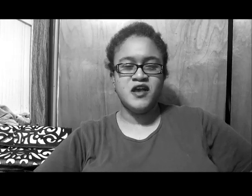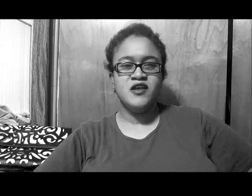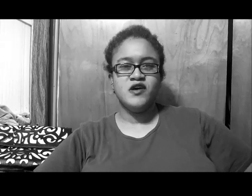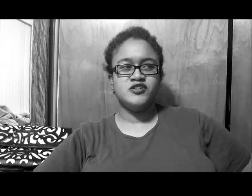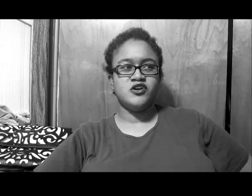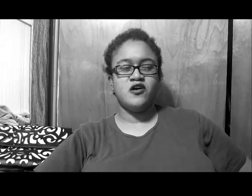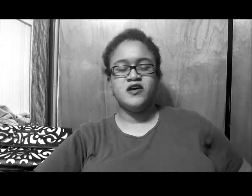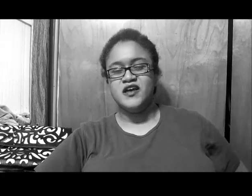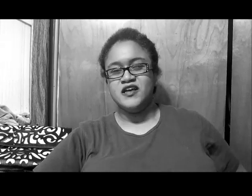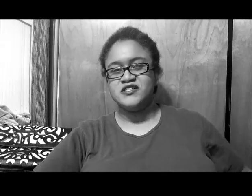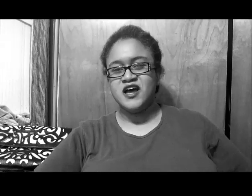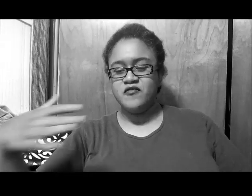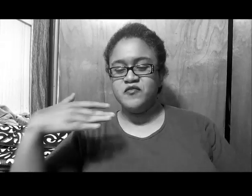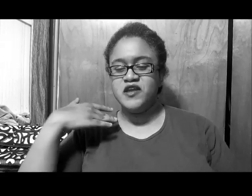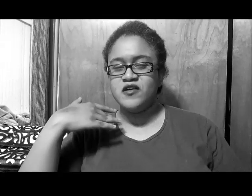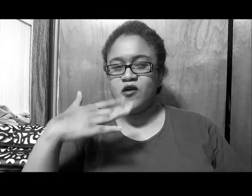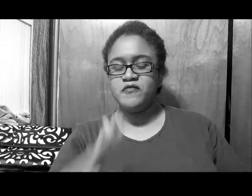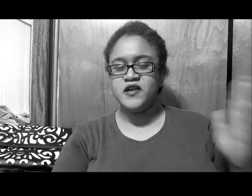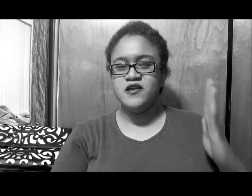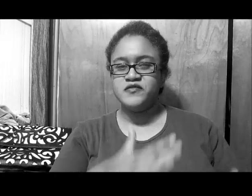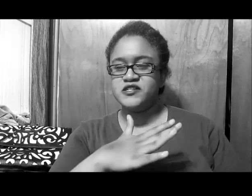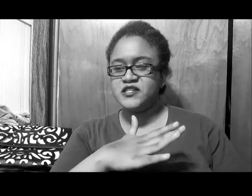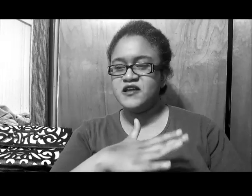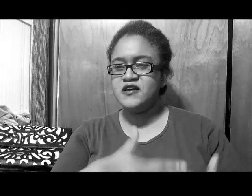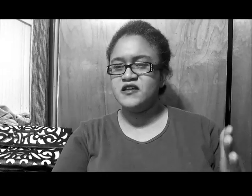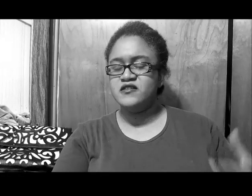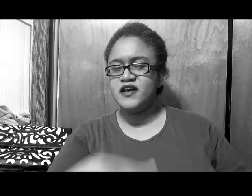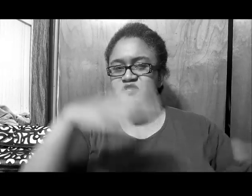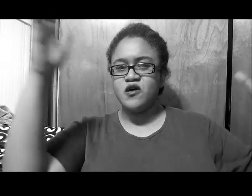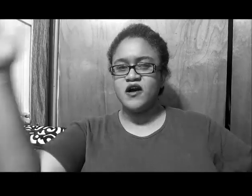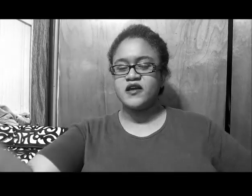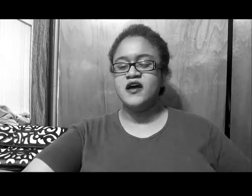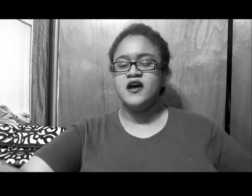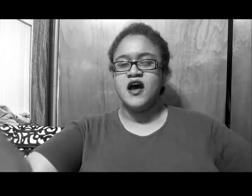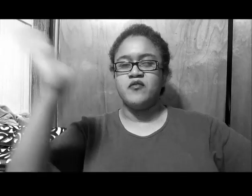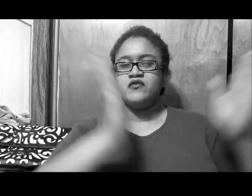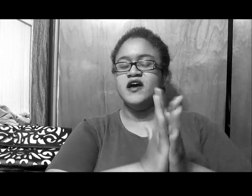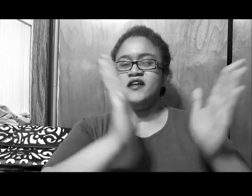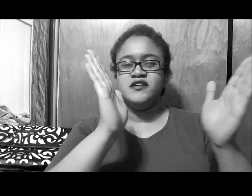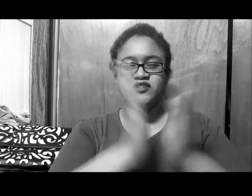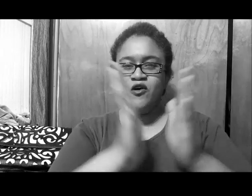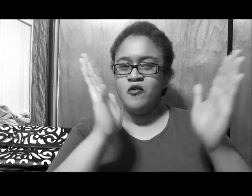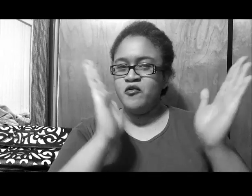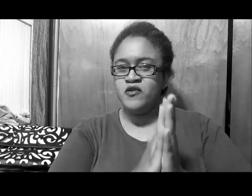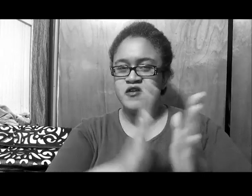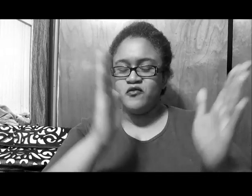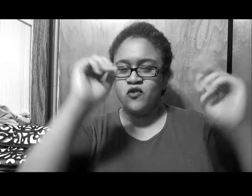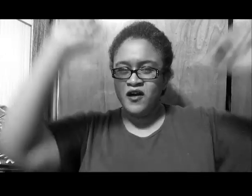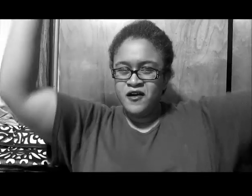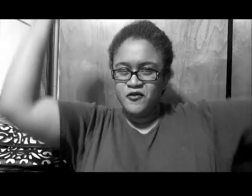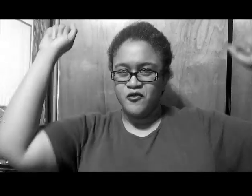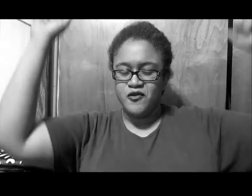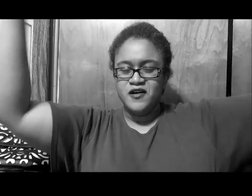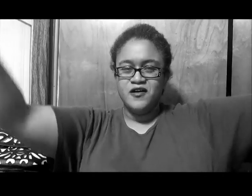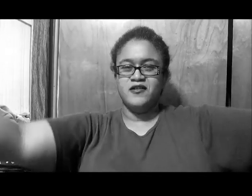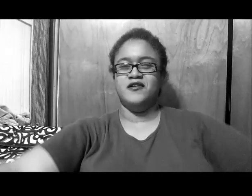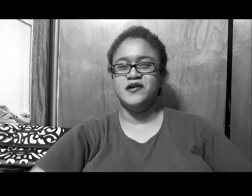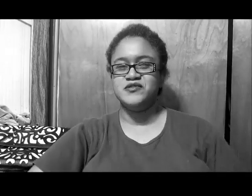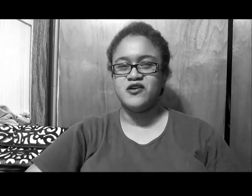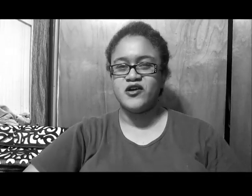anyways y'all, it's time for me to get off of here, of this thing, and that's all I got, I'm glad it's over with, woo, I'm sorry